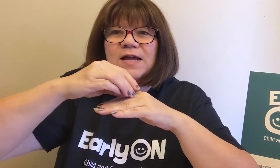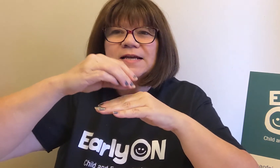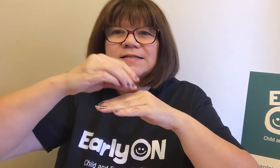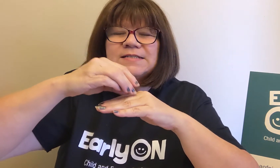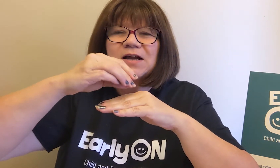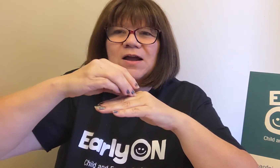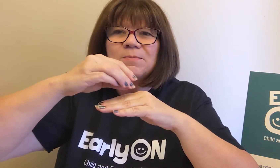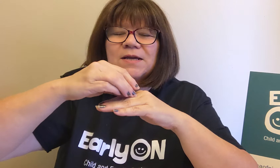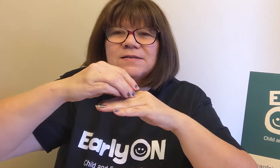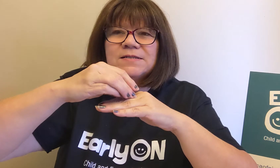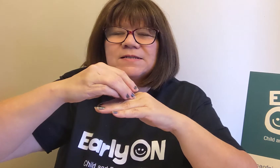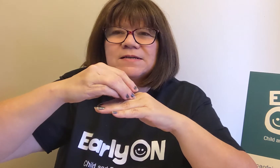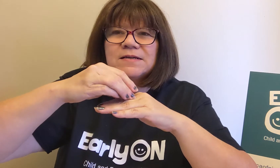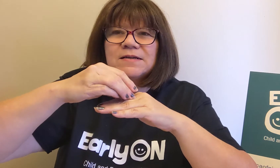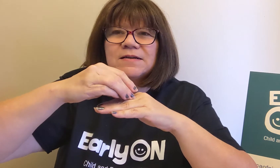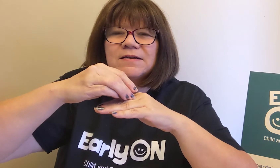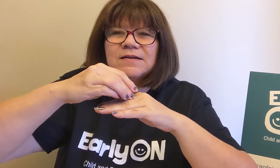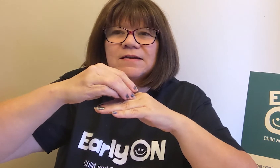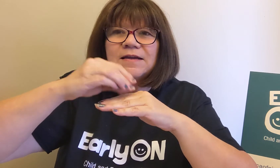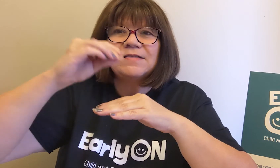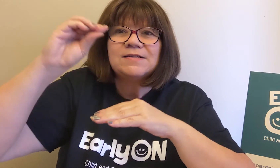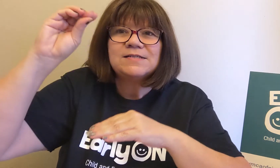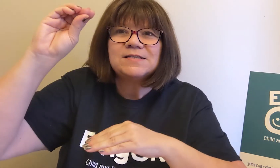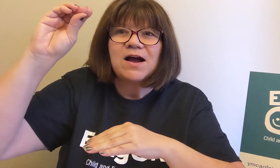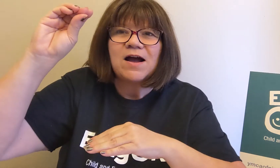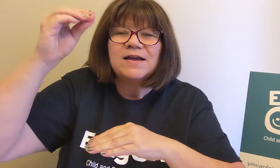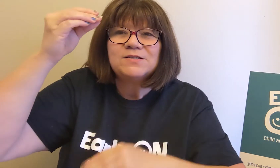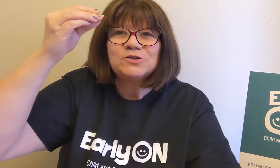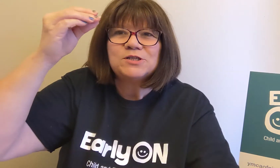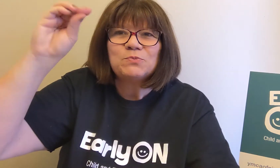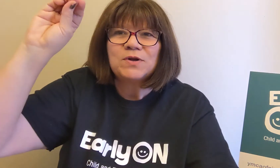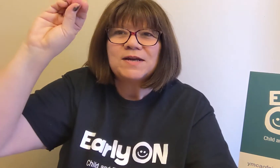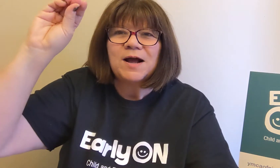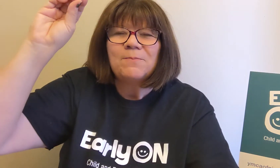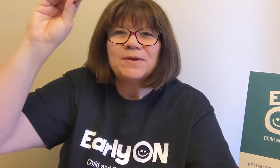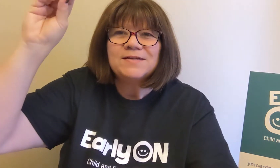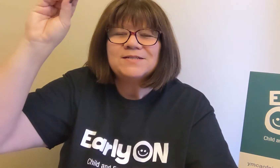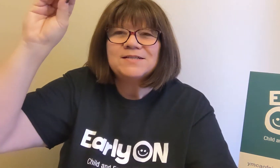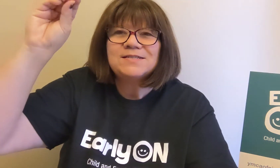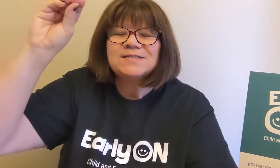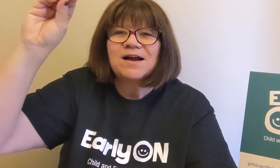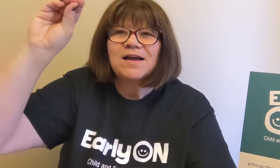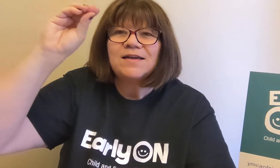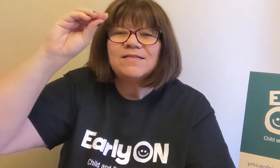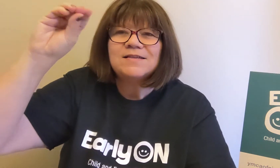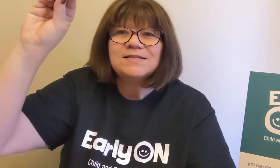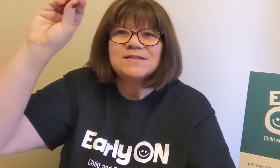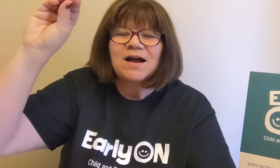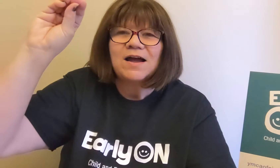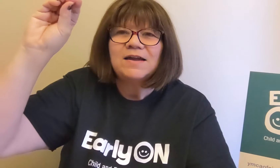like a diamond in the sky so just bring it up into the sky in the sky.